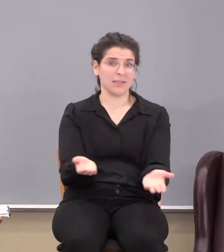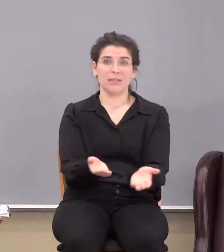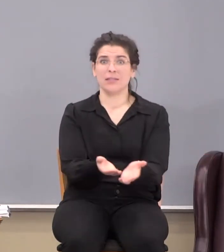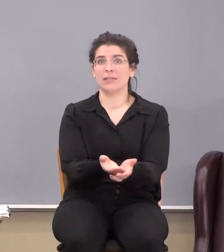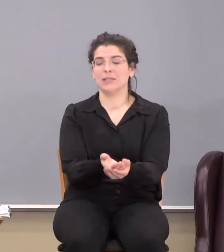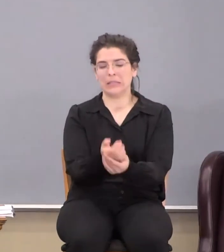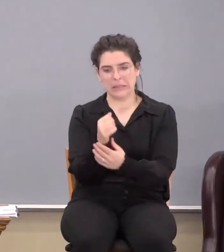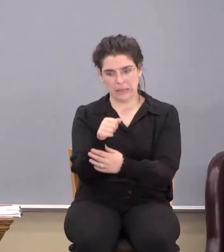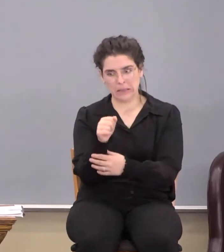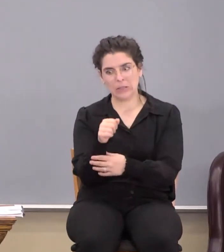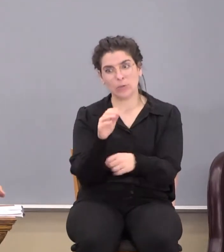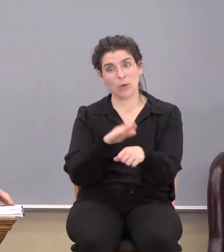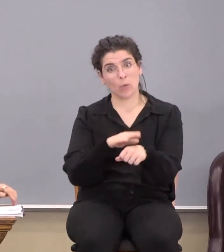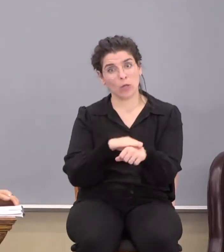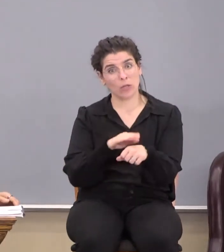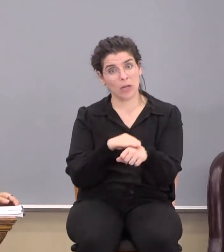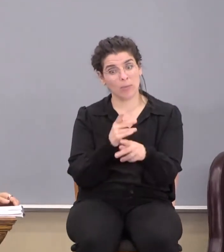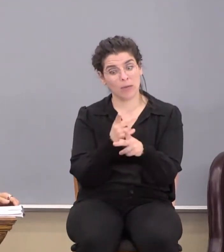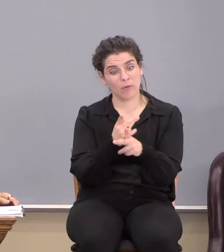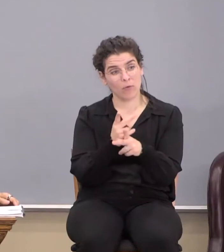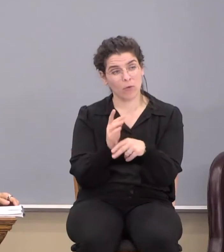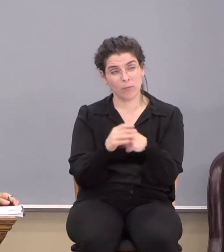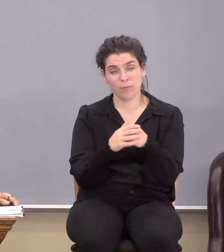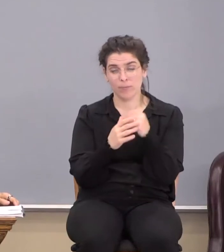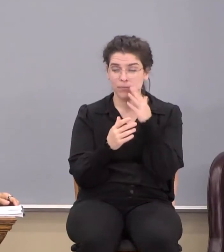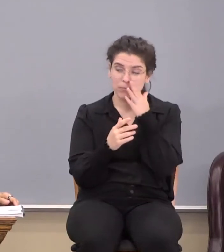Yeah, you better watch out. Right?